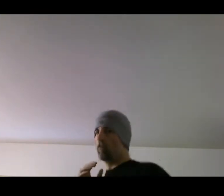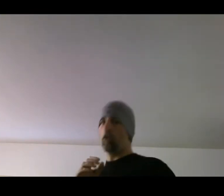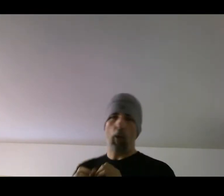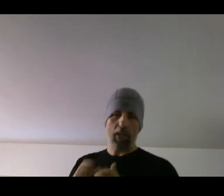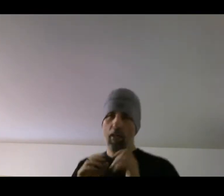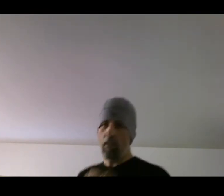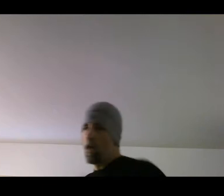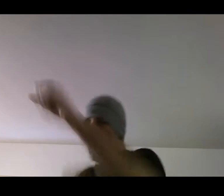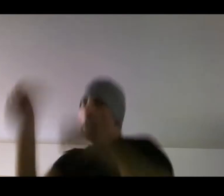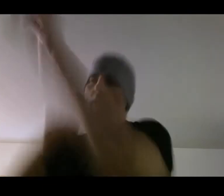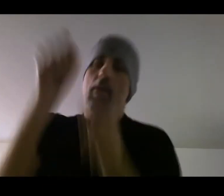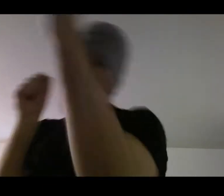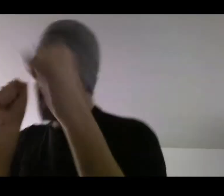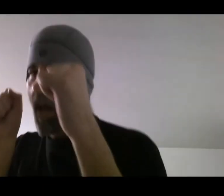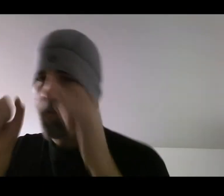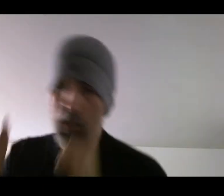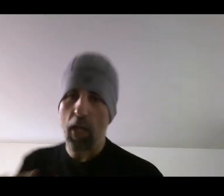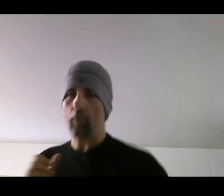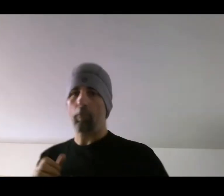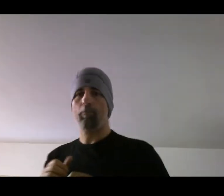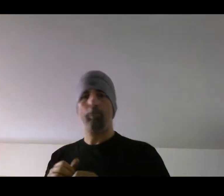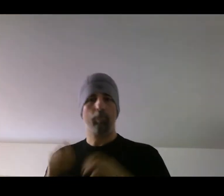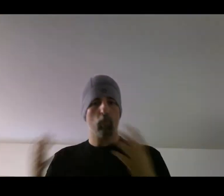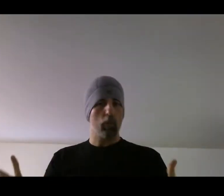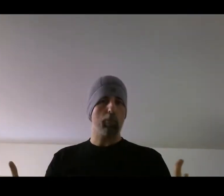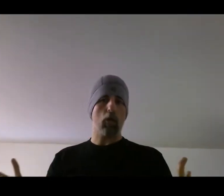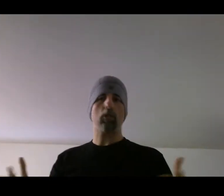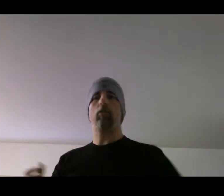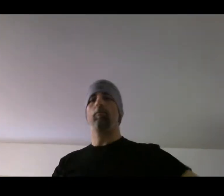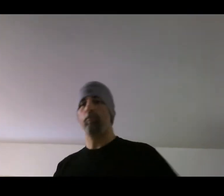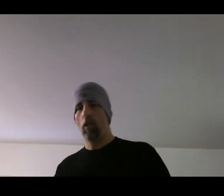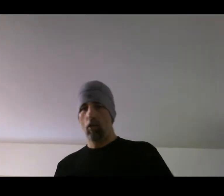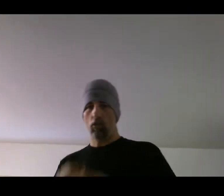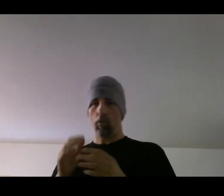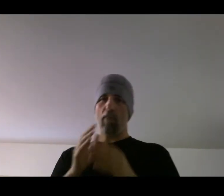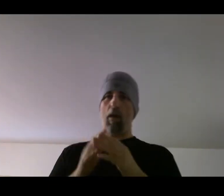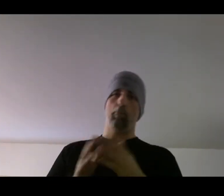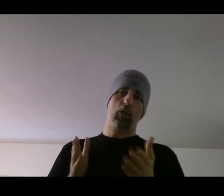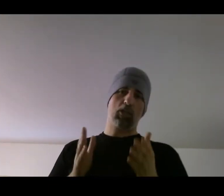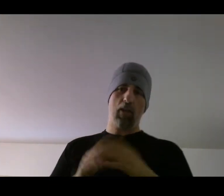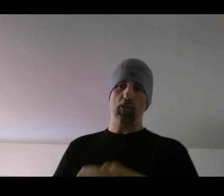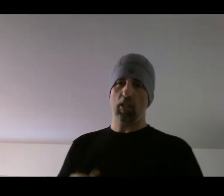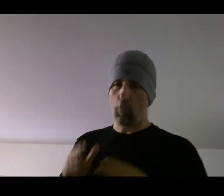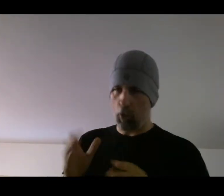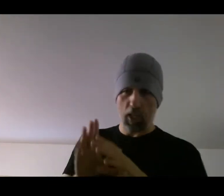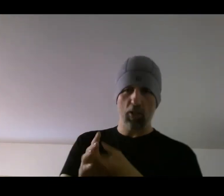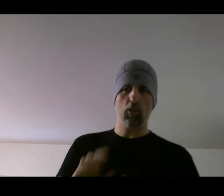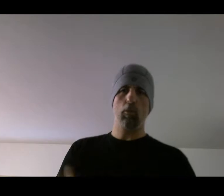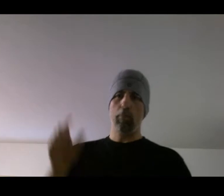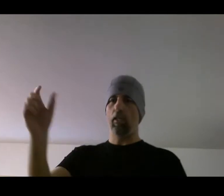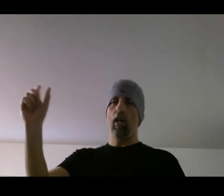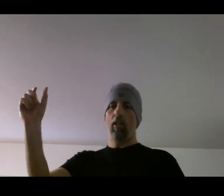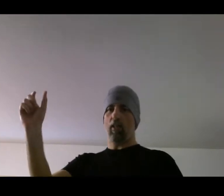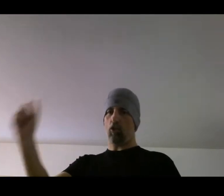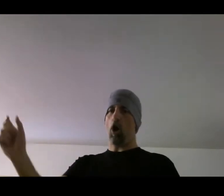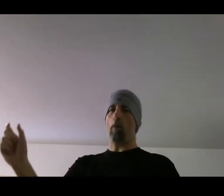for your way in, and then you hit him with a burst. So you'd have that burst energy. And the burst energy would be like a top,